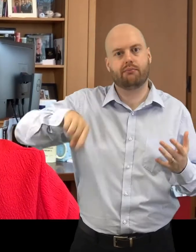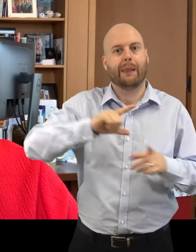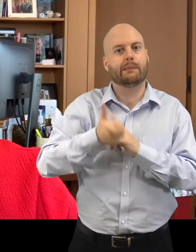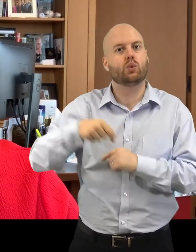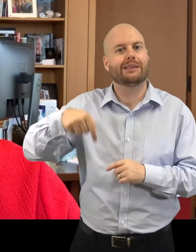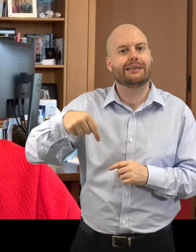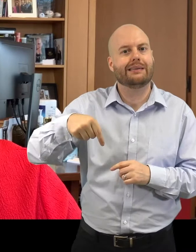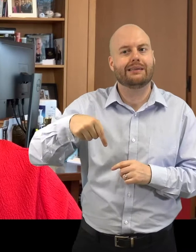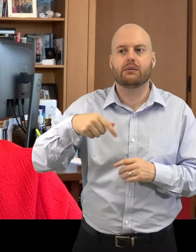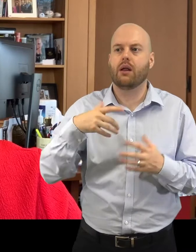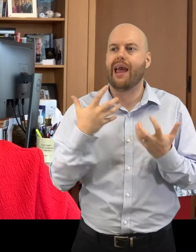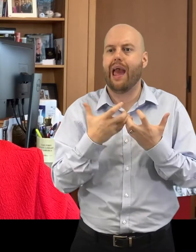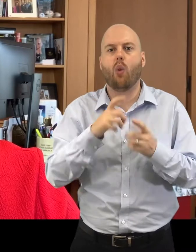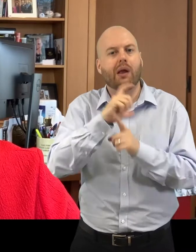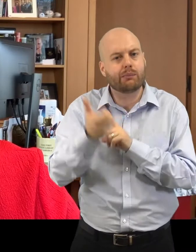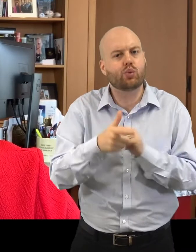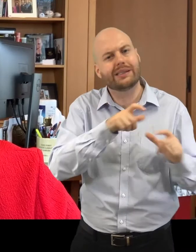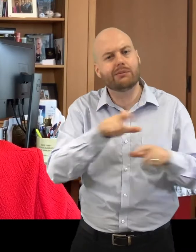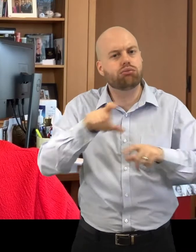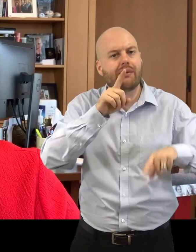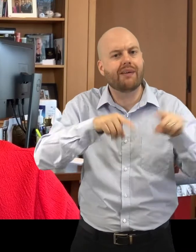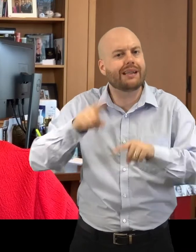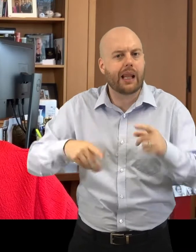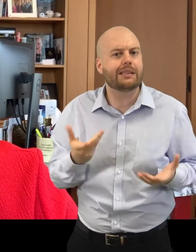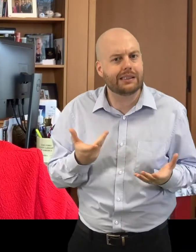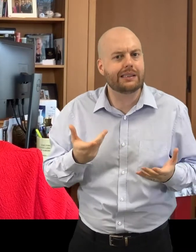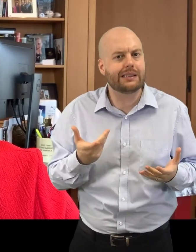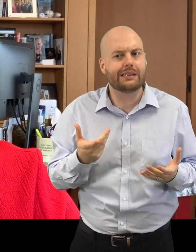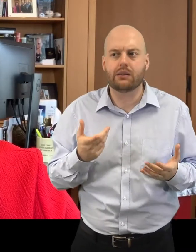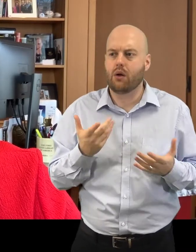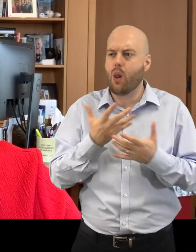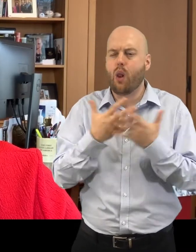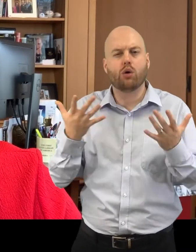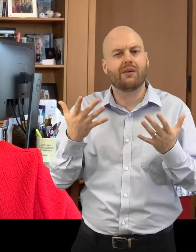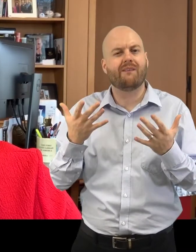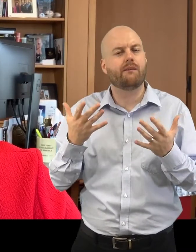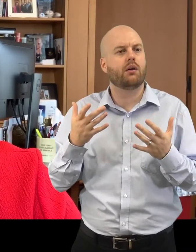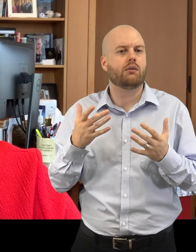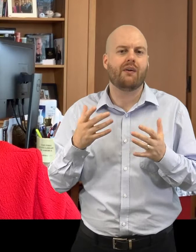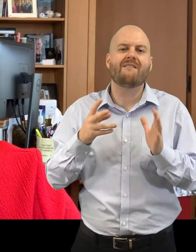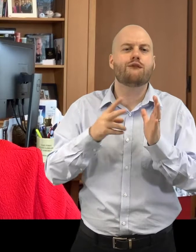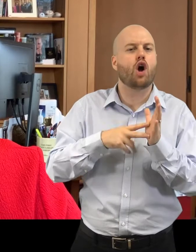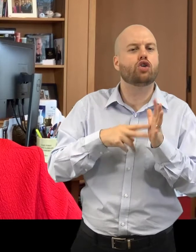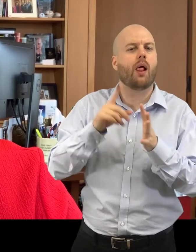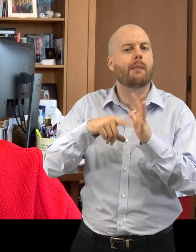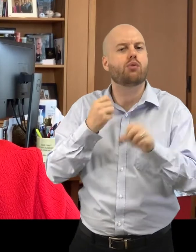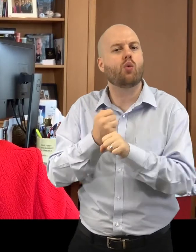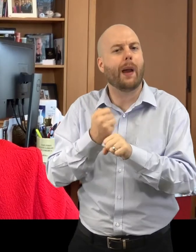these communities and the vitality of the communities. The virtual programming that is going on, the convening